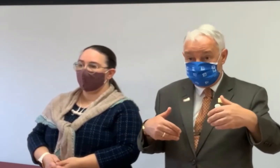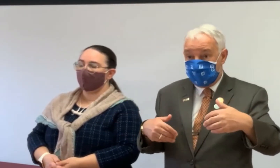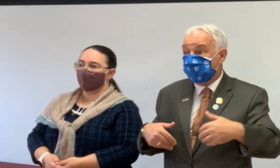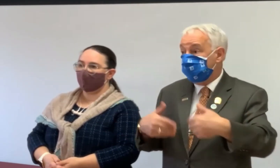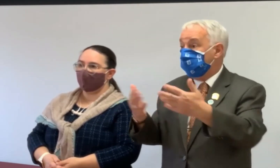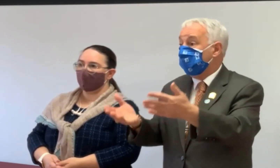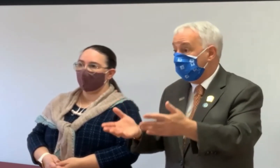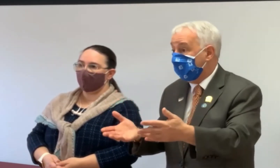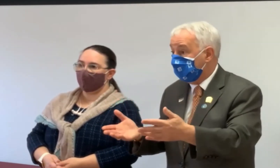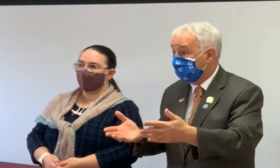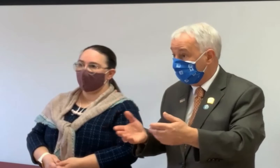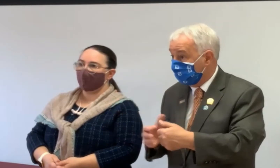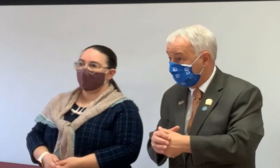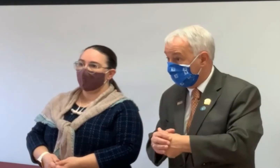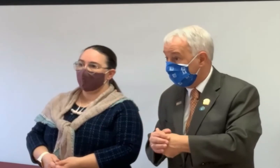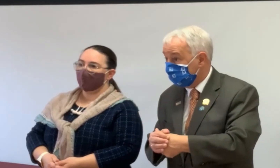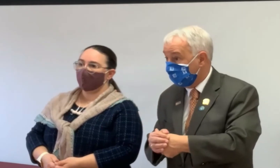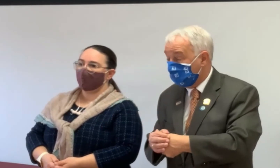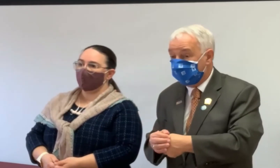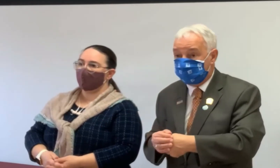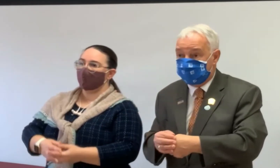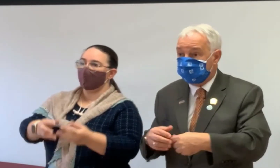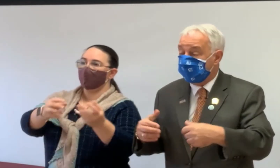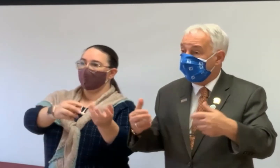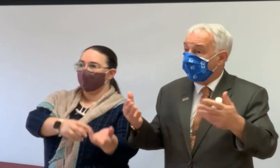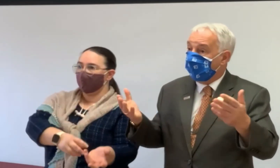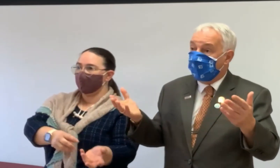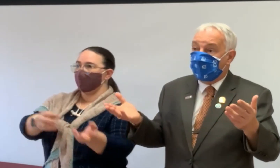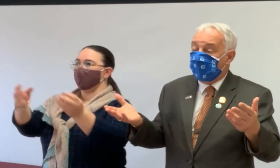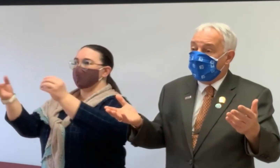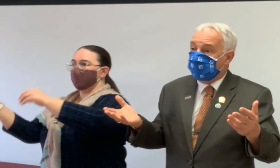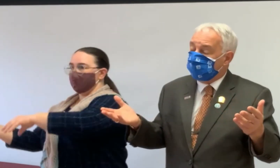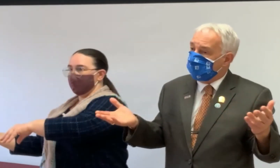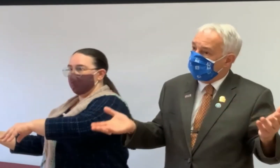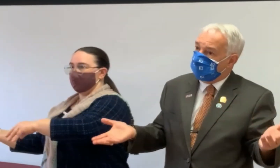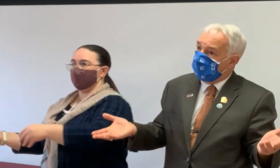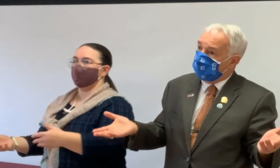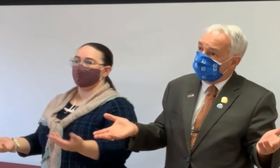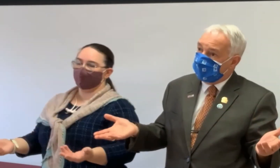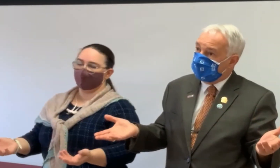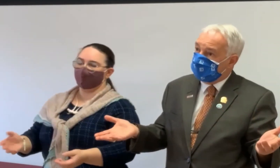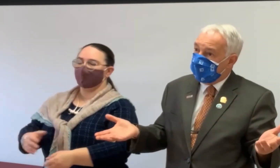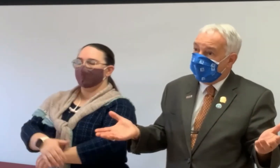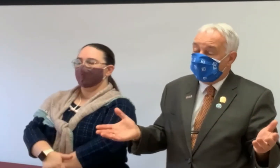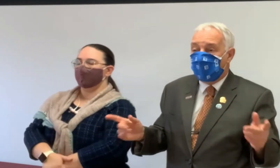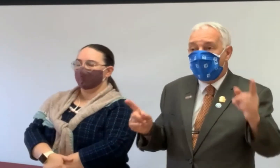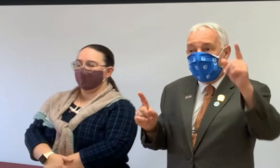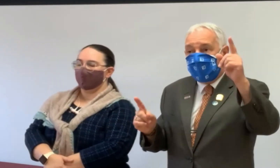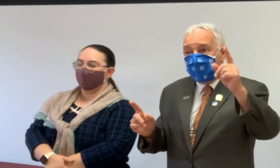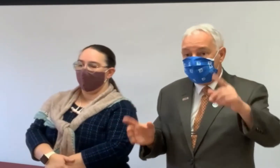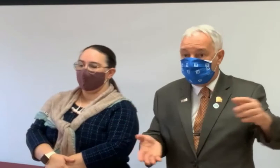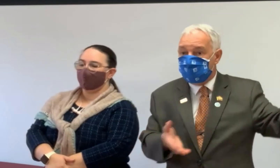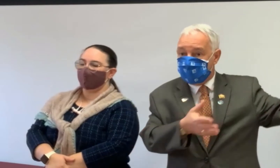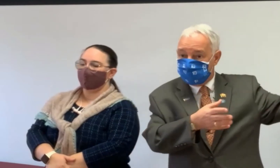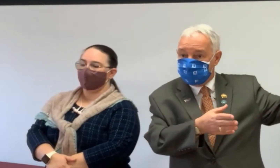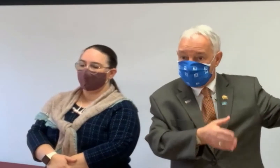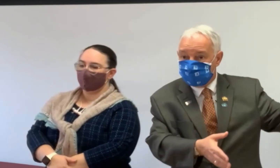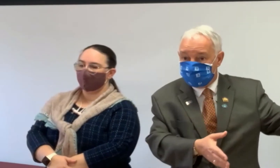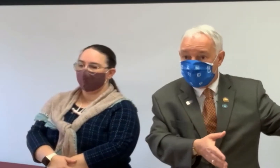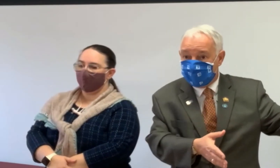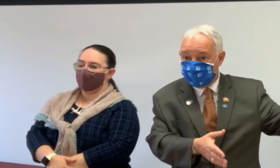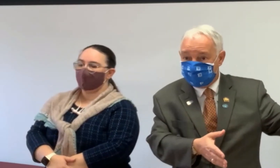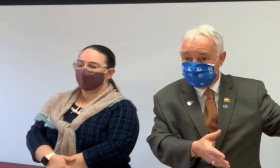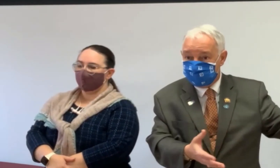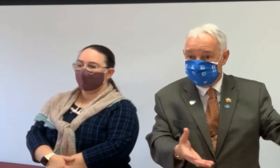can say, well, I'll give you the money to put the in-law quarters in, but you don't have any money in the bank. Ah, you can get a